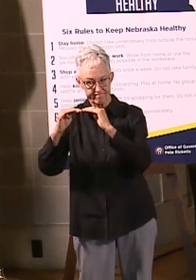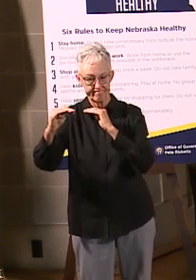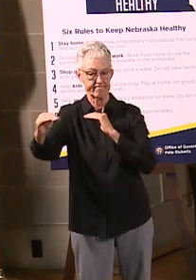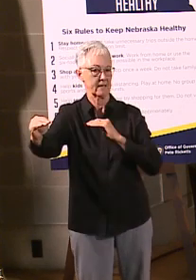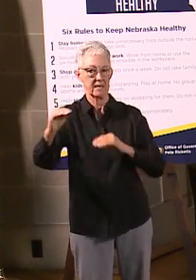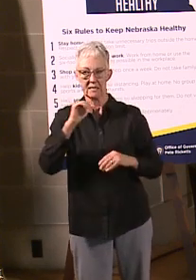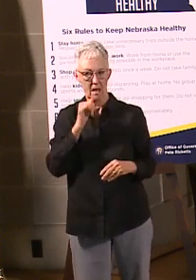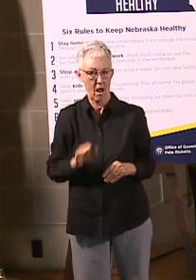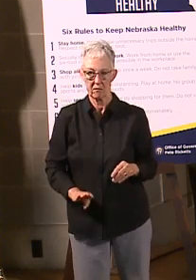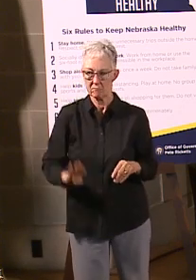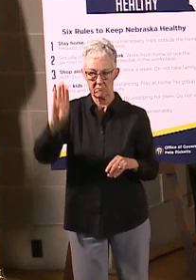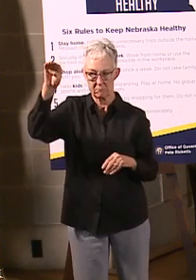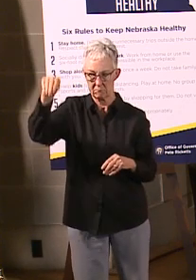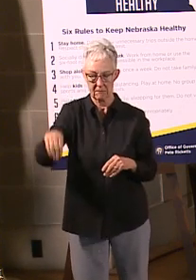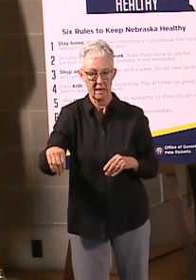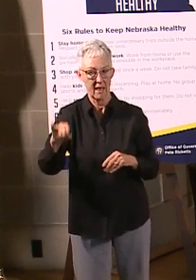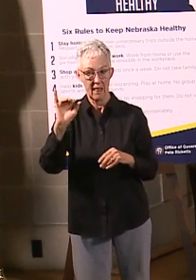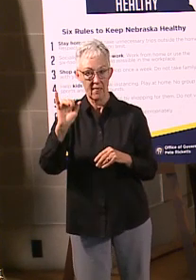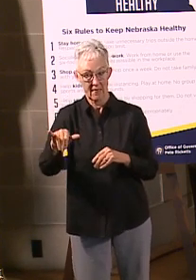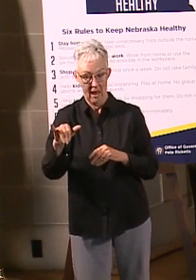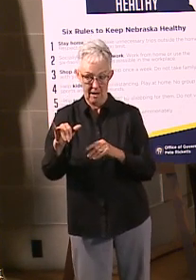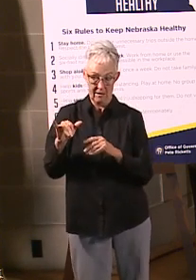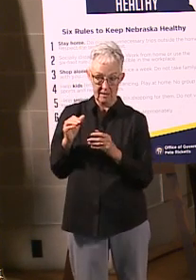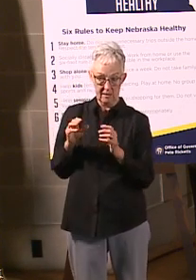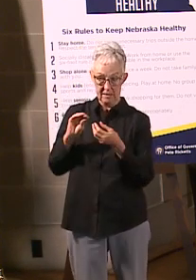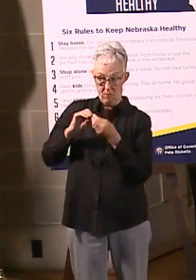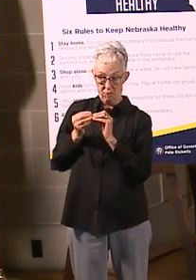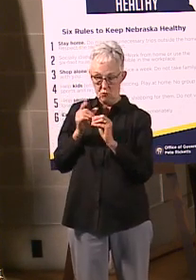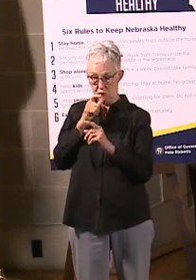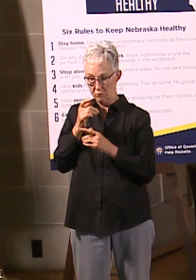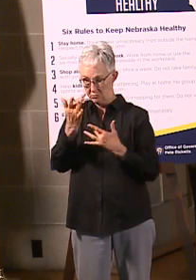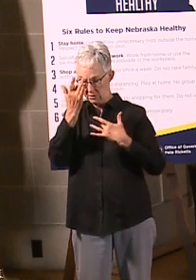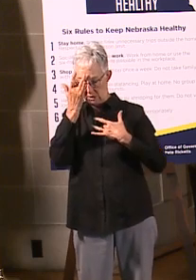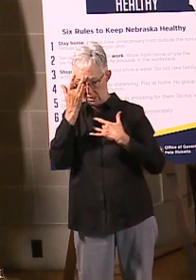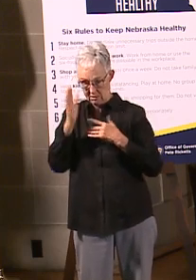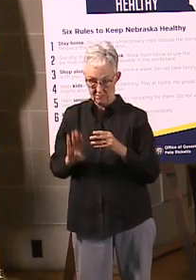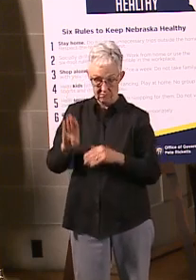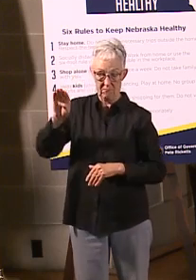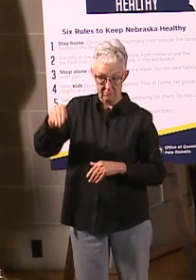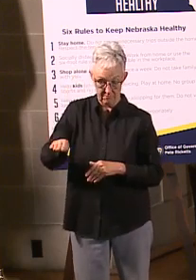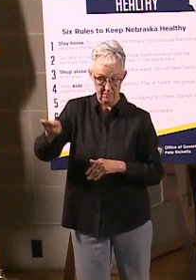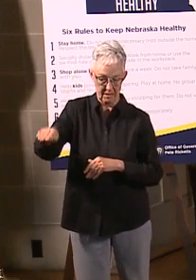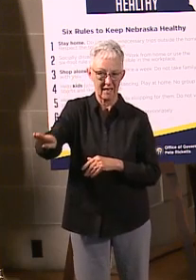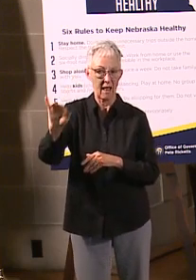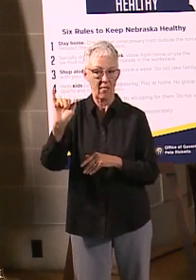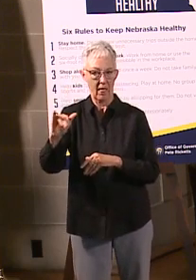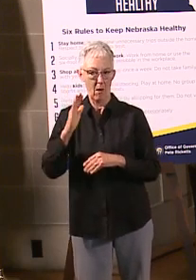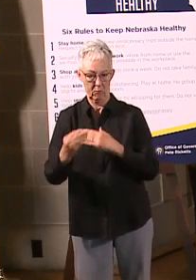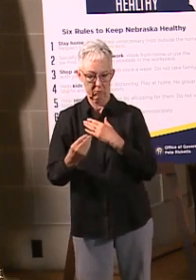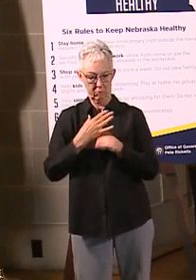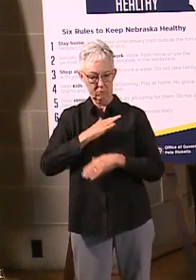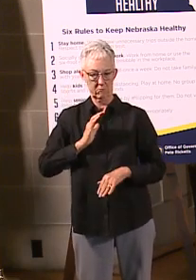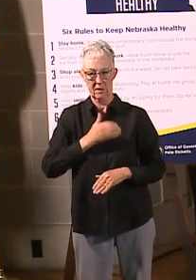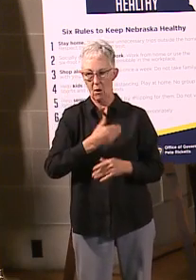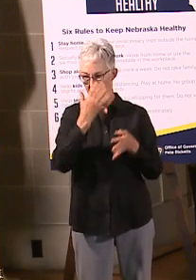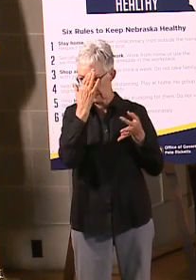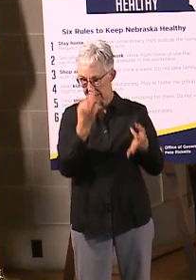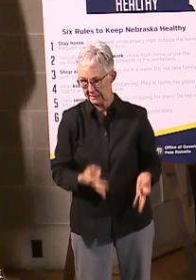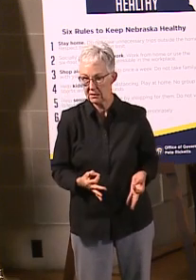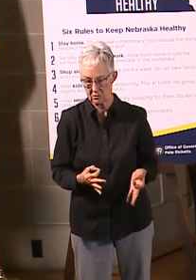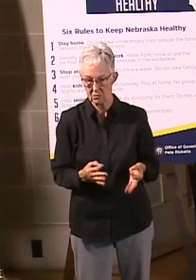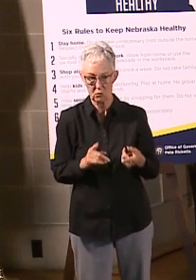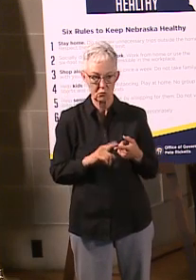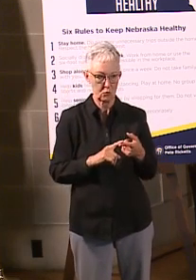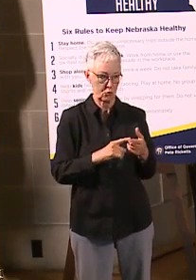we drive all these decisions, is making sure we're paying attention to the healthcare system so that everybody who needs that hospital bed, that intensive care